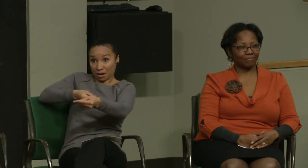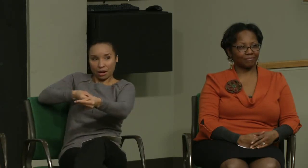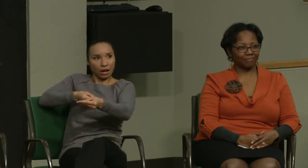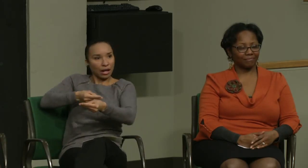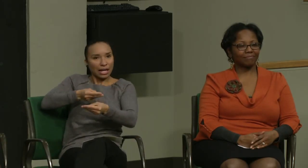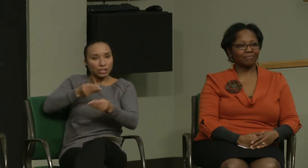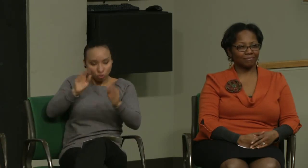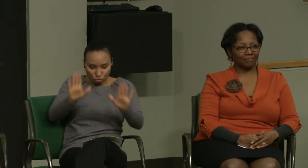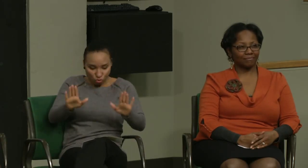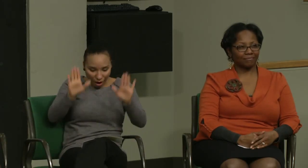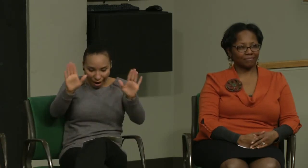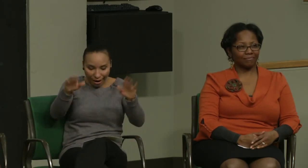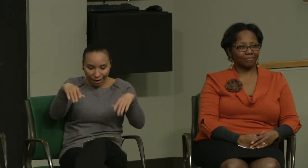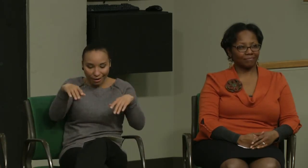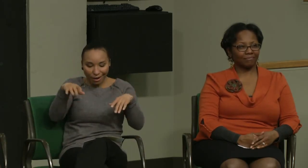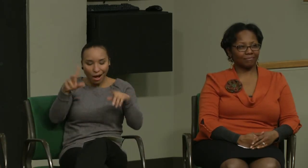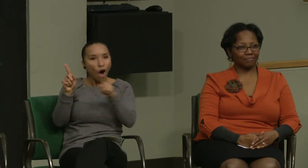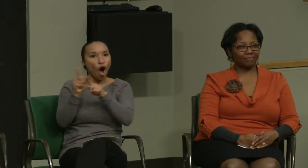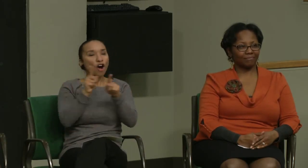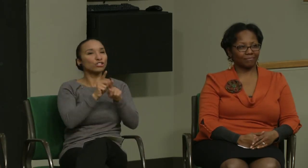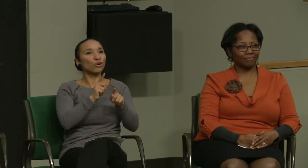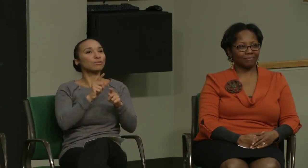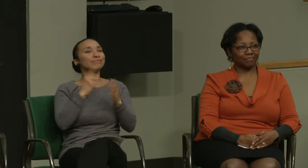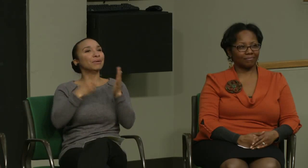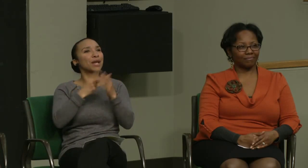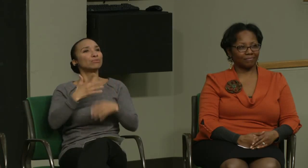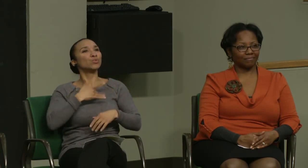everything really it's an exchange between two people